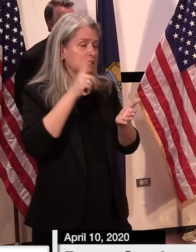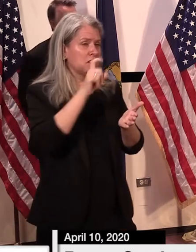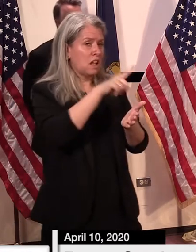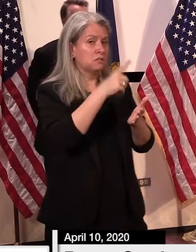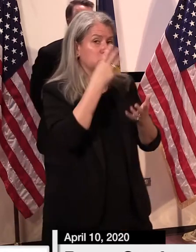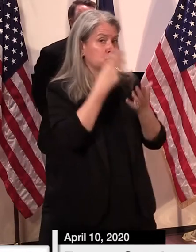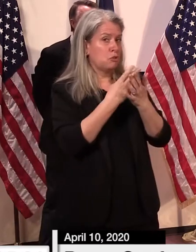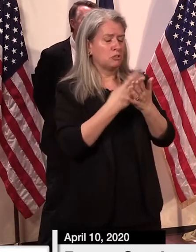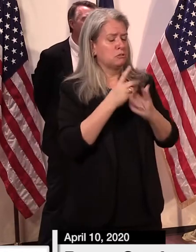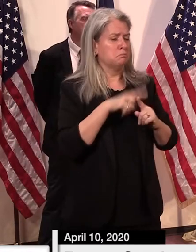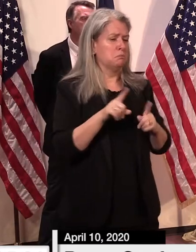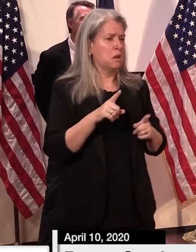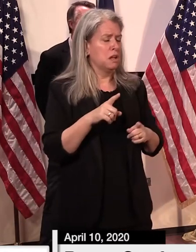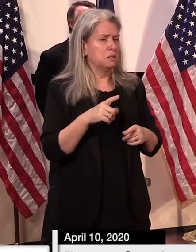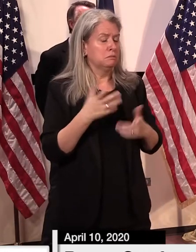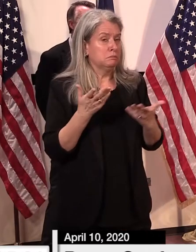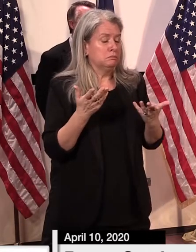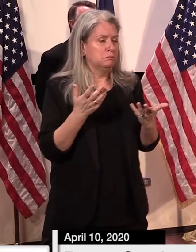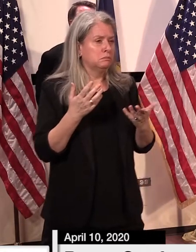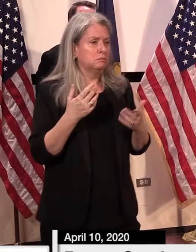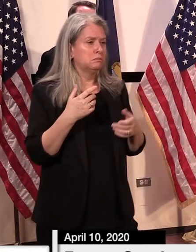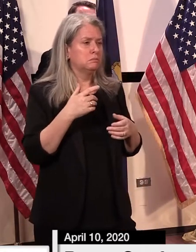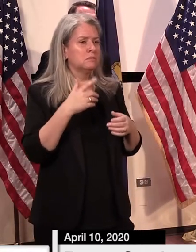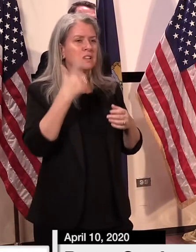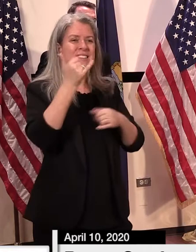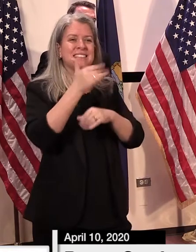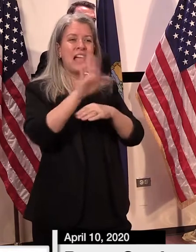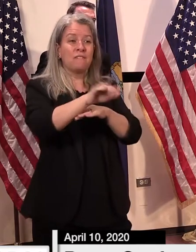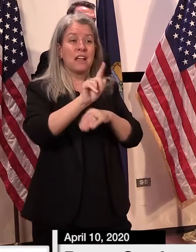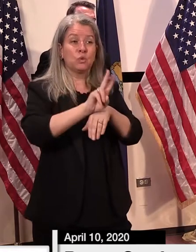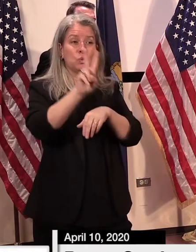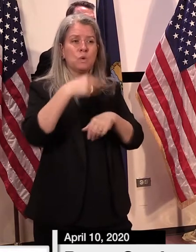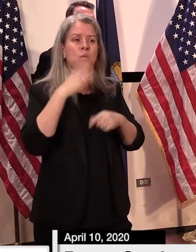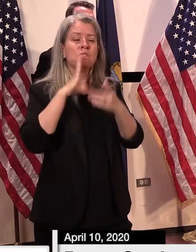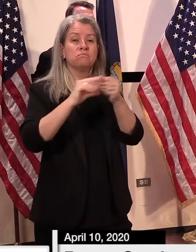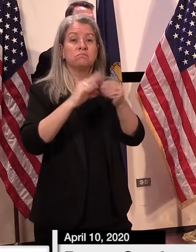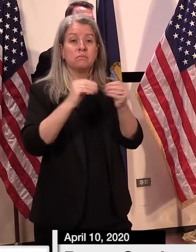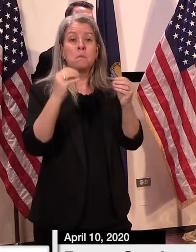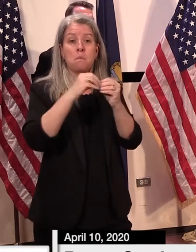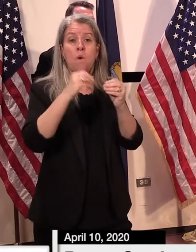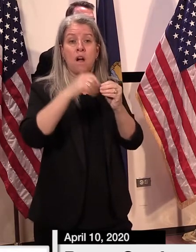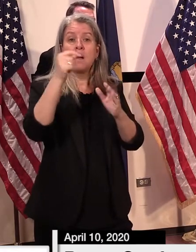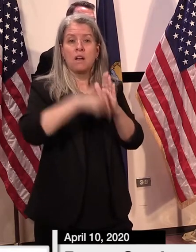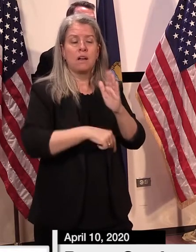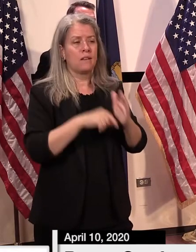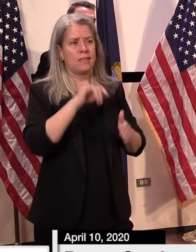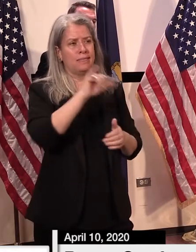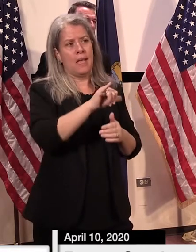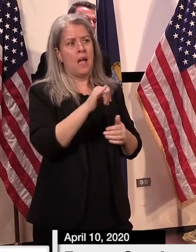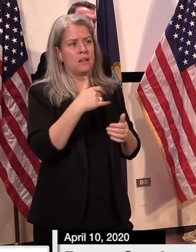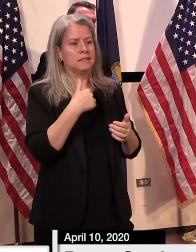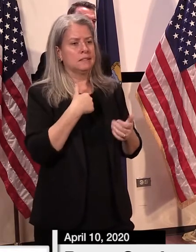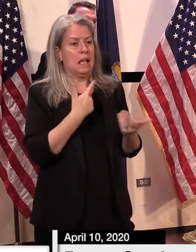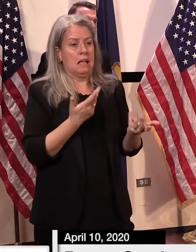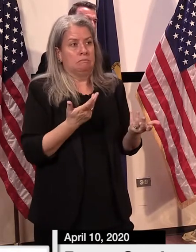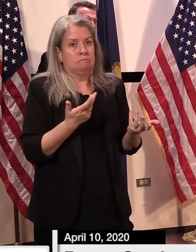for their, for their press avail this afternoon. I just don't have that specific knowledge.